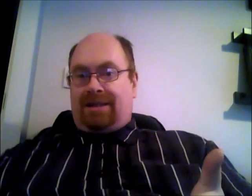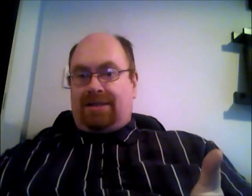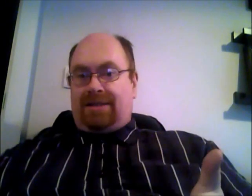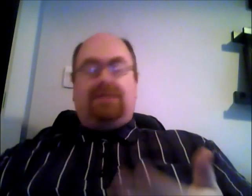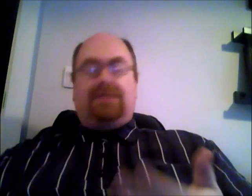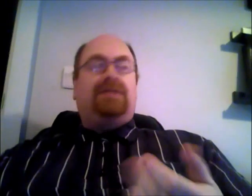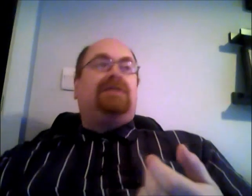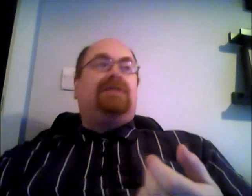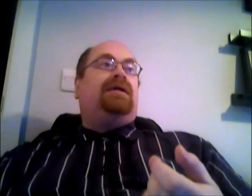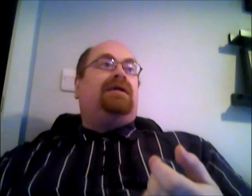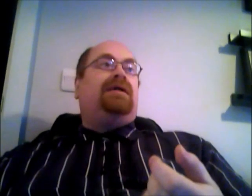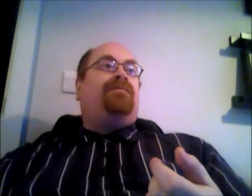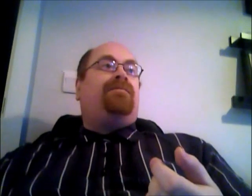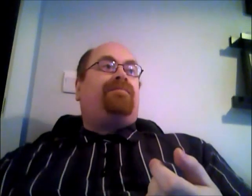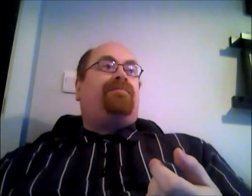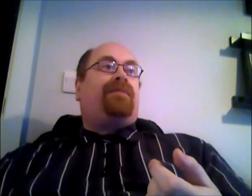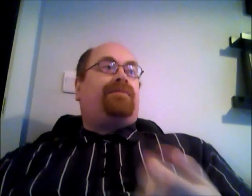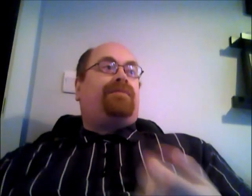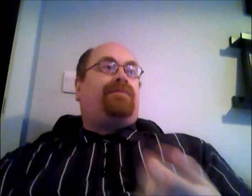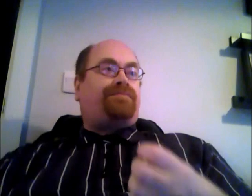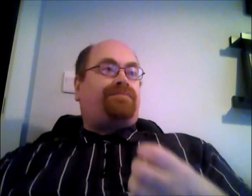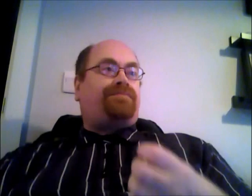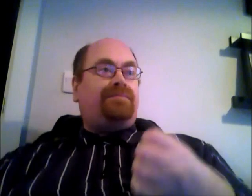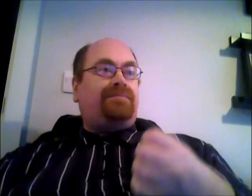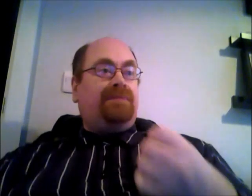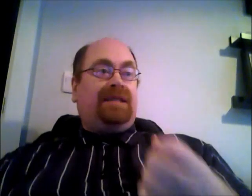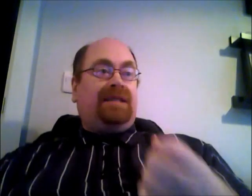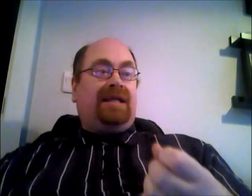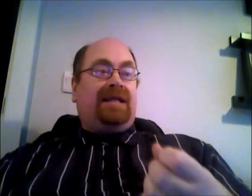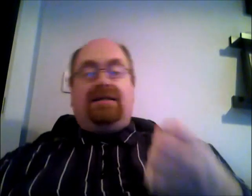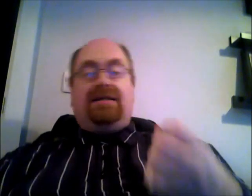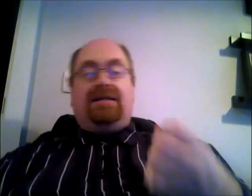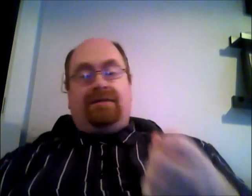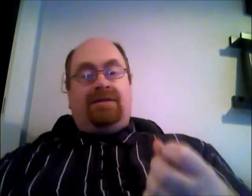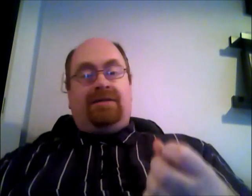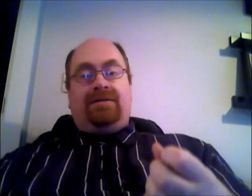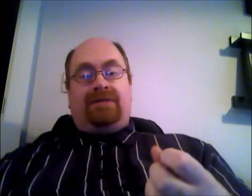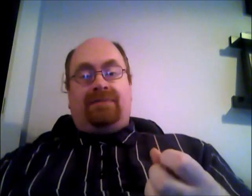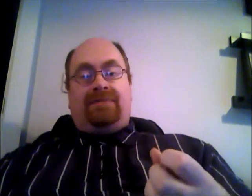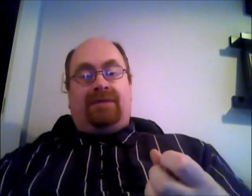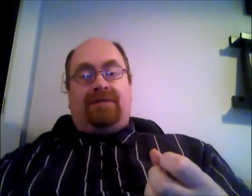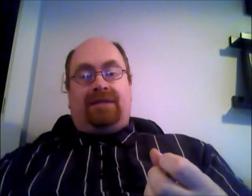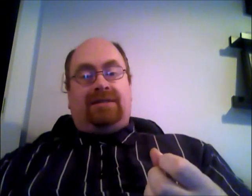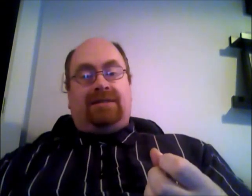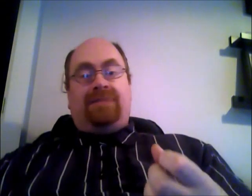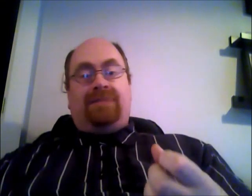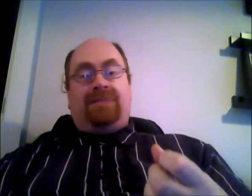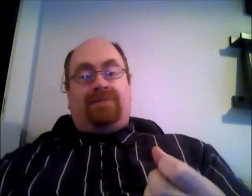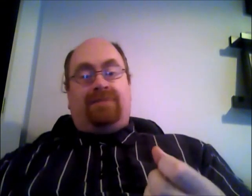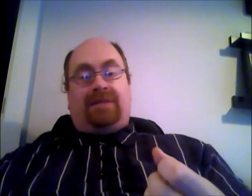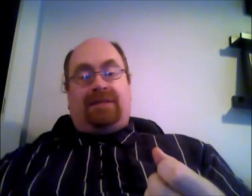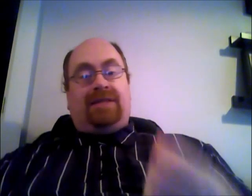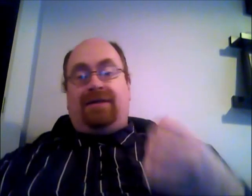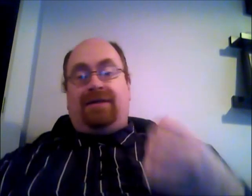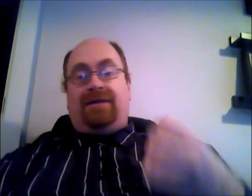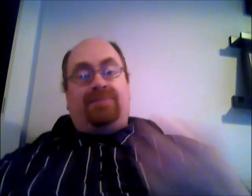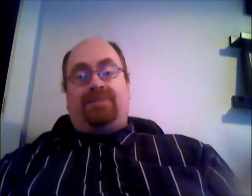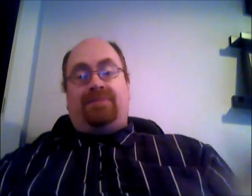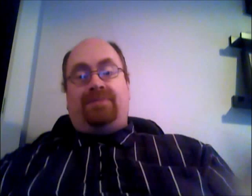um but again if they're going to try and privatize it you know people will find out they haven't had to push it through